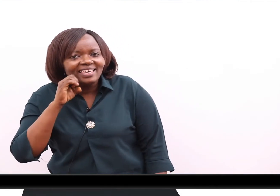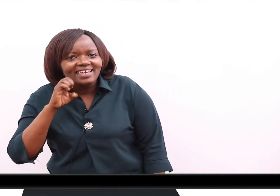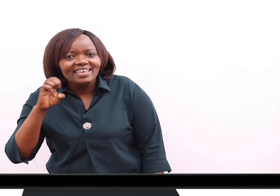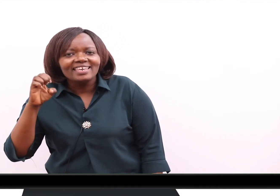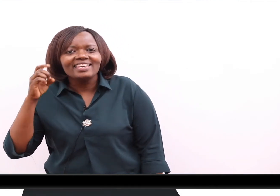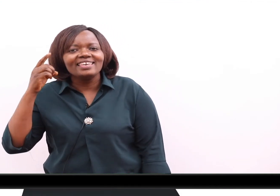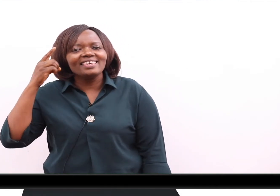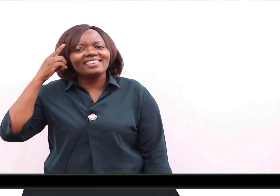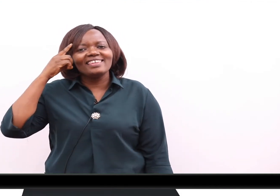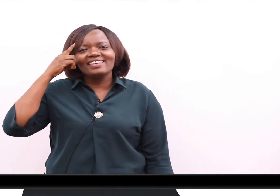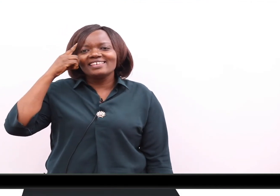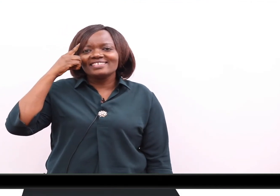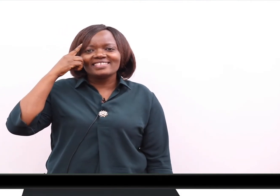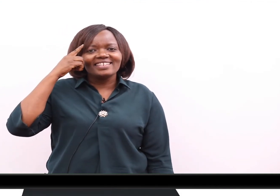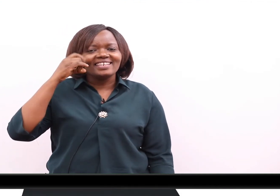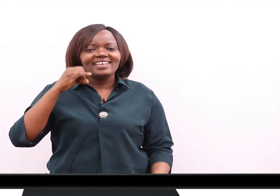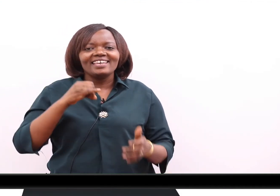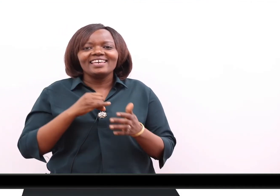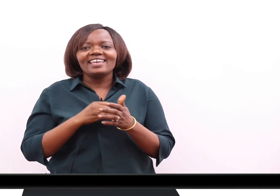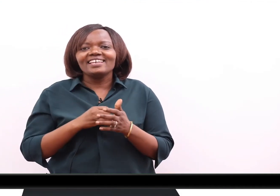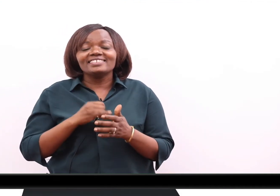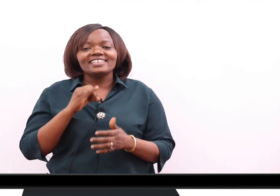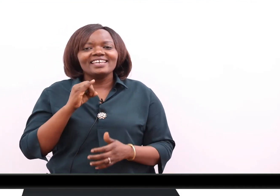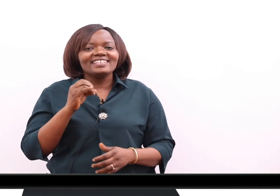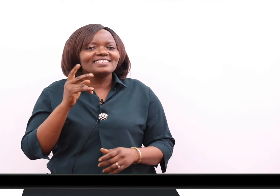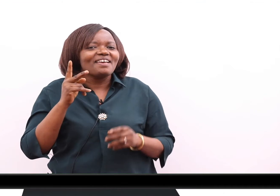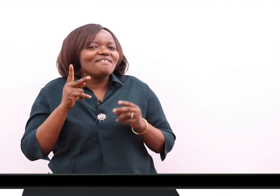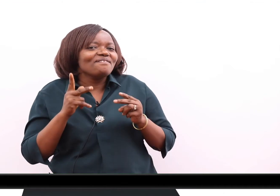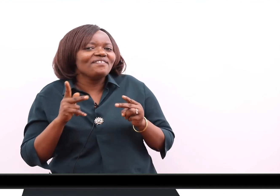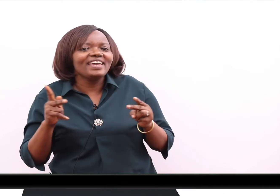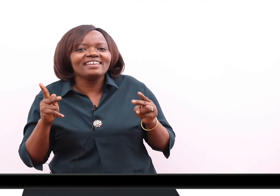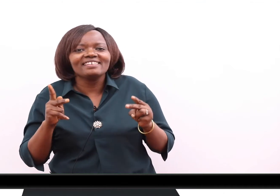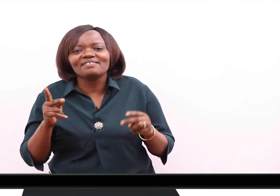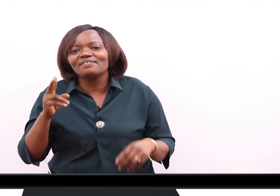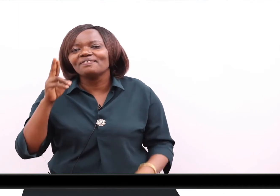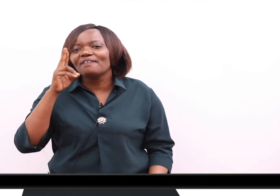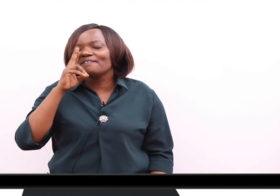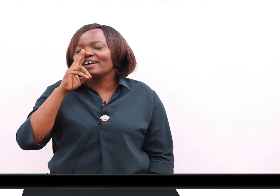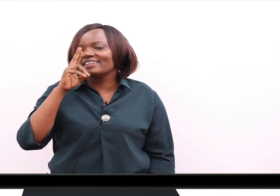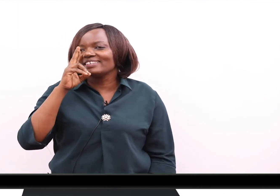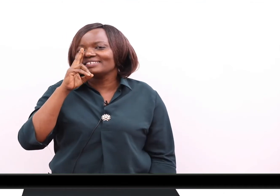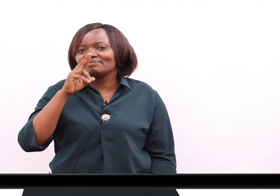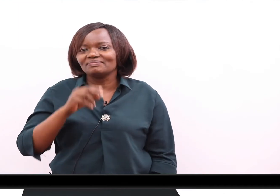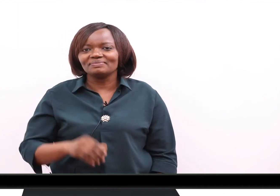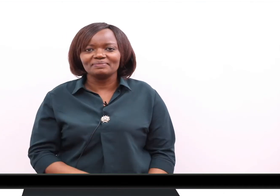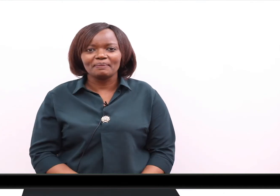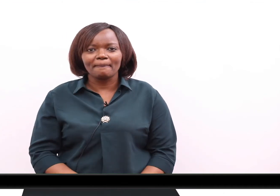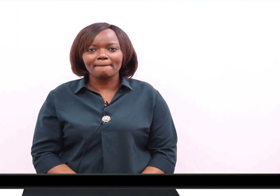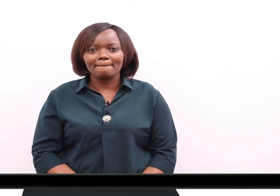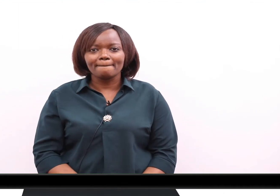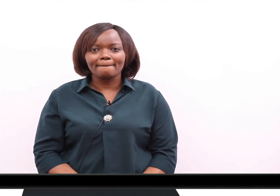He thinks it is very funny.